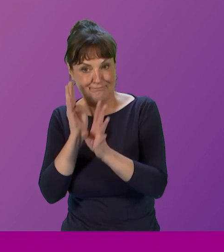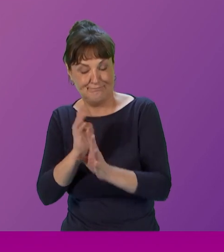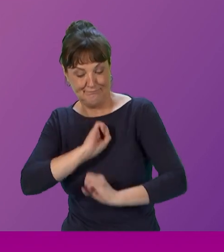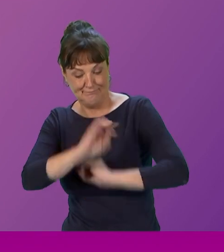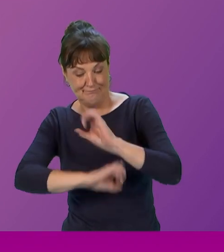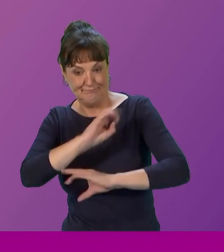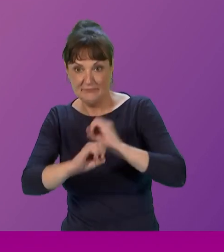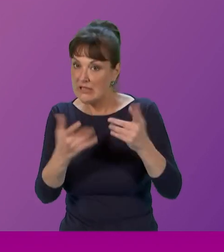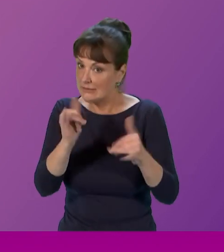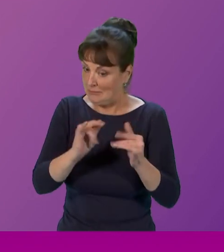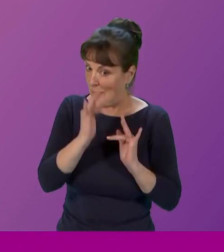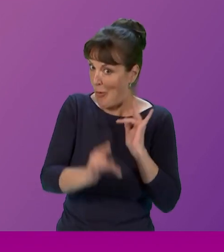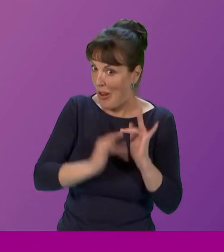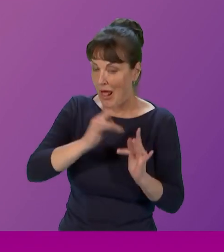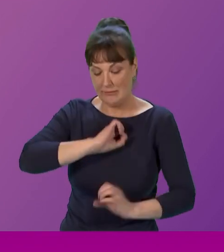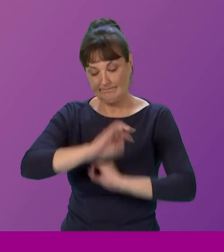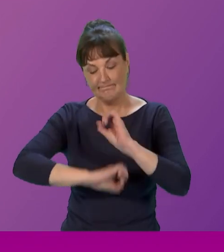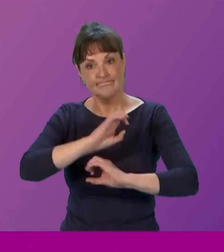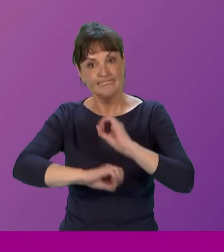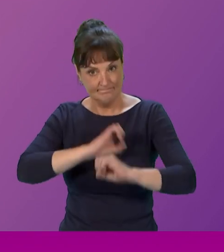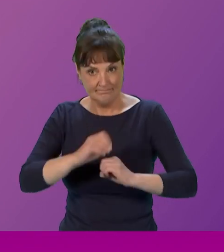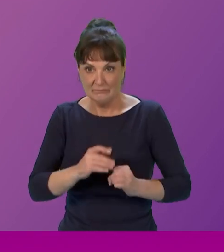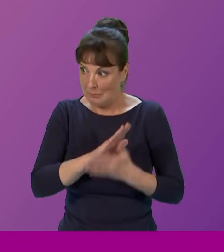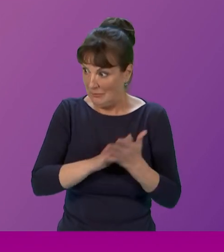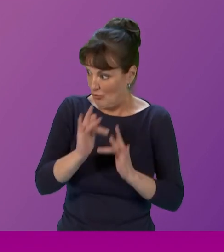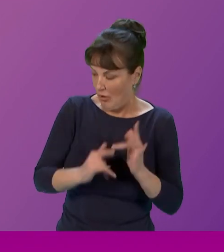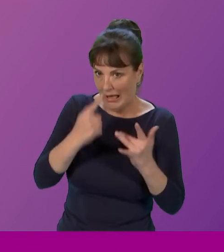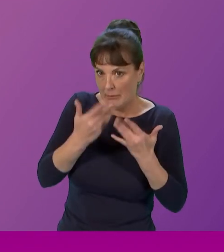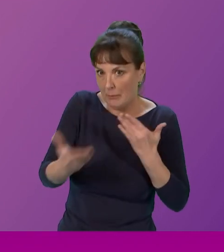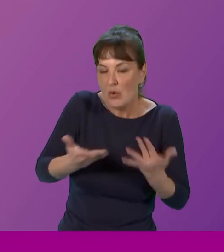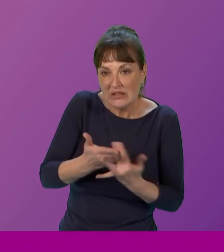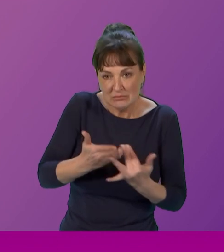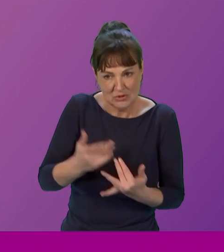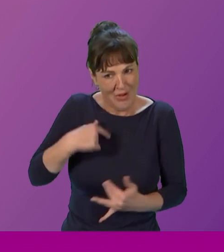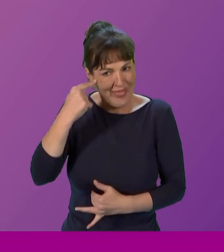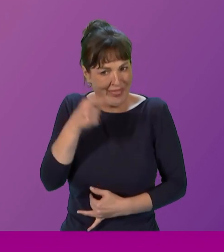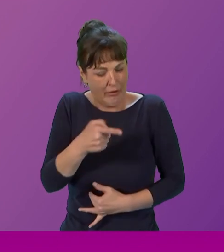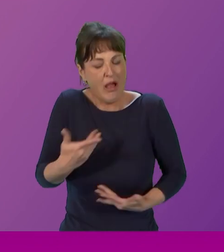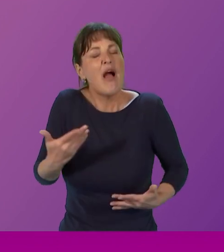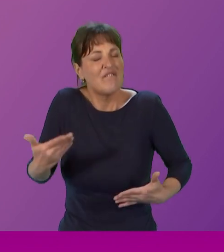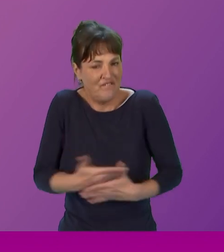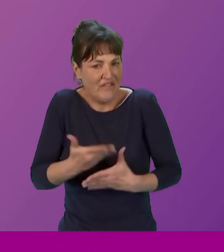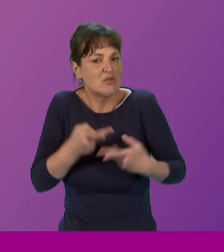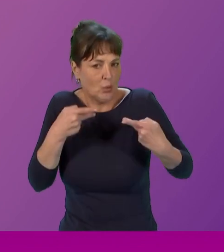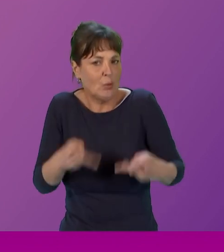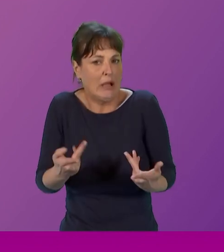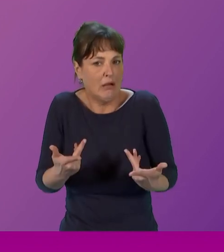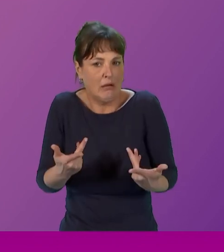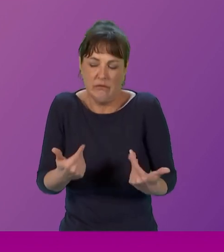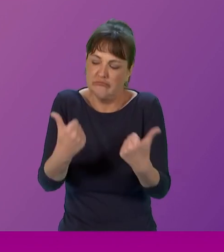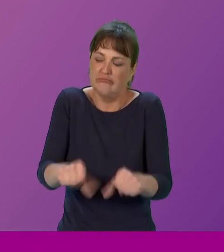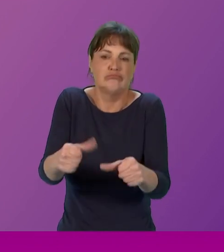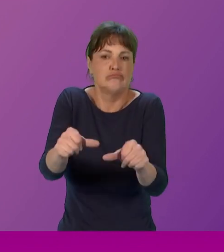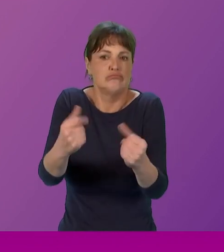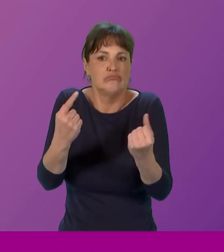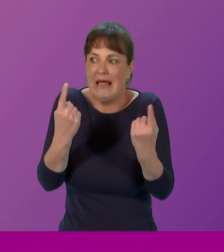as well, which makes it more accessible. Um, so I do think it's an effective way of, of, of getting issues out in the, out in the public